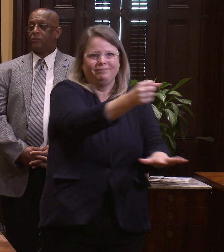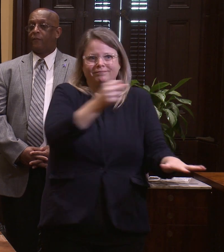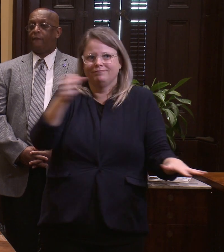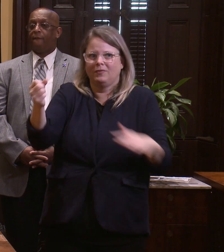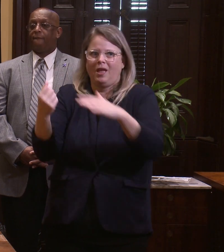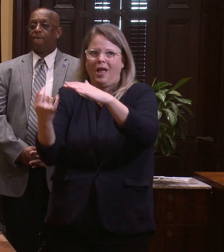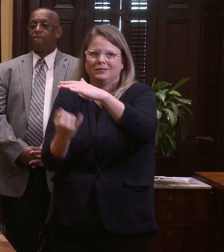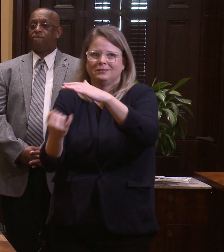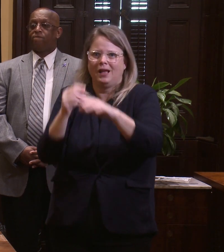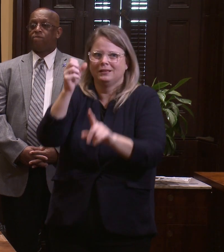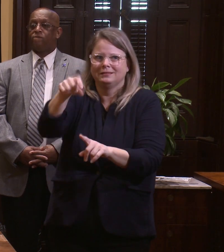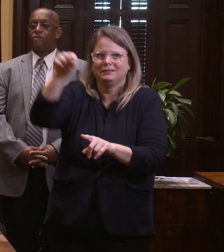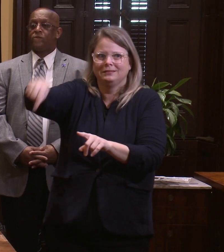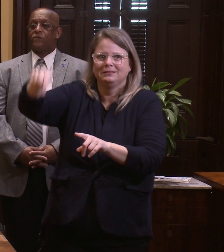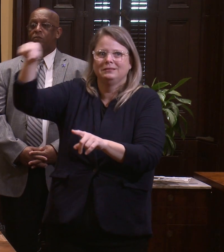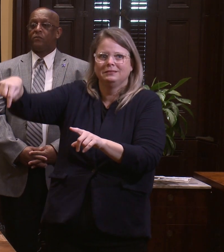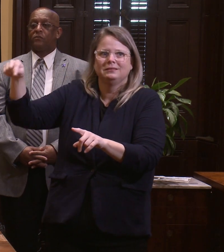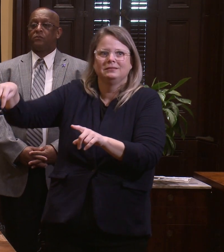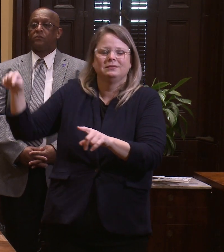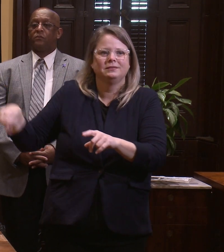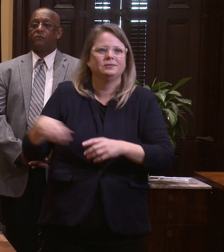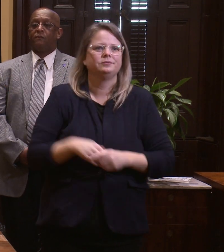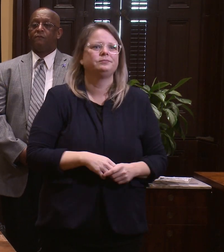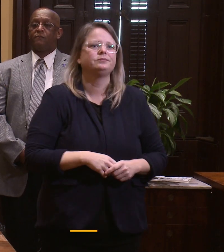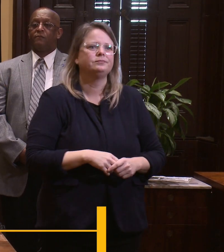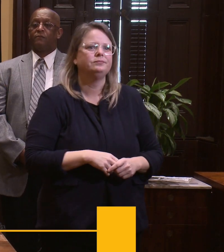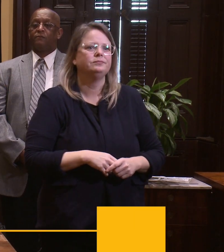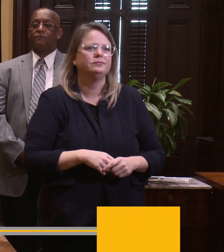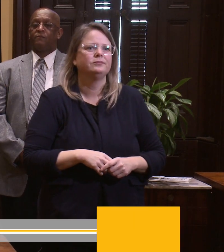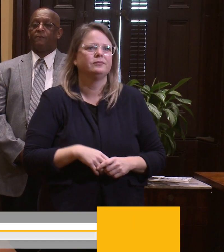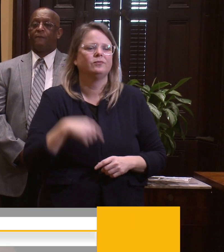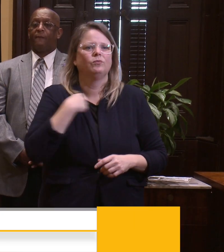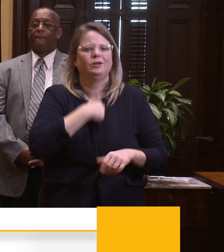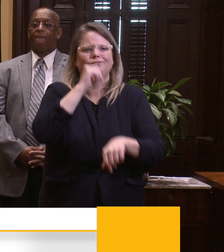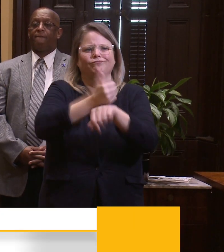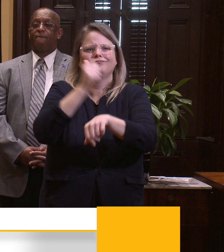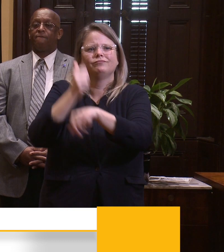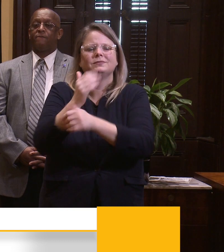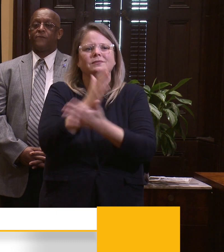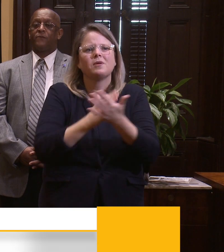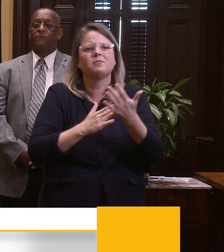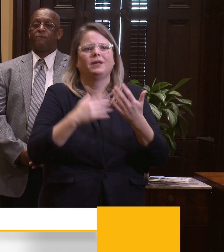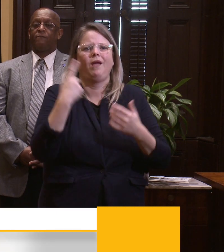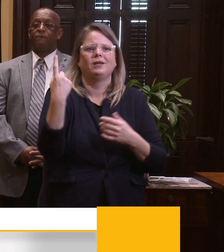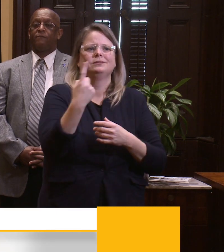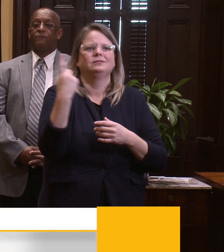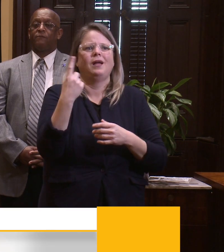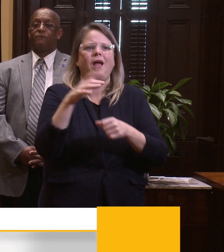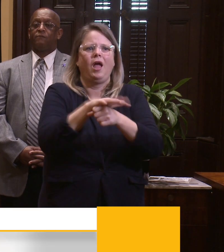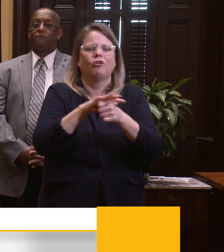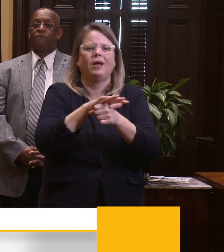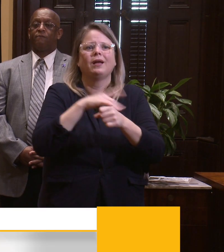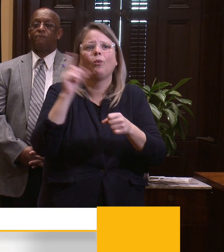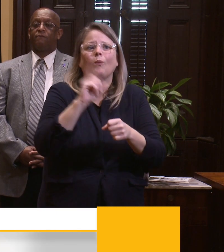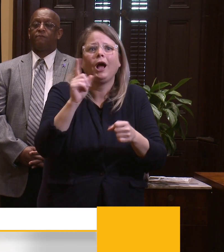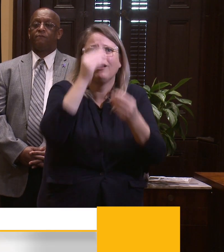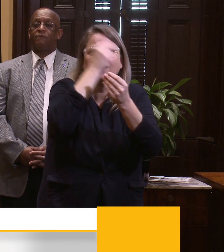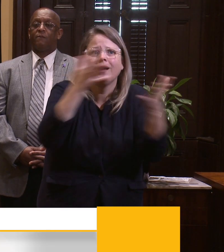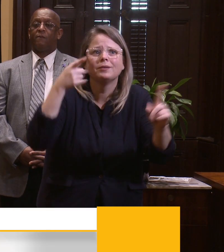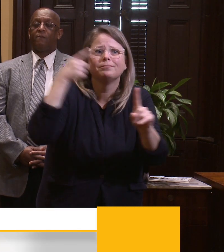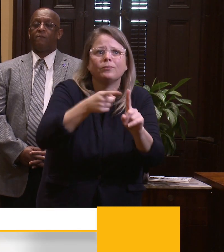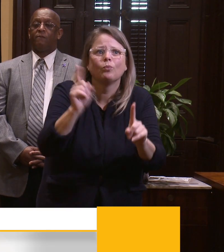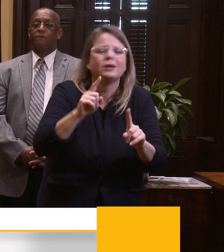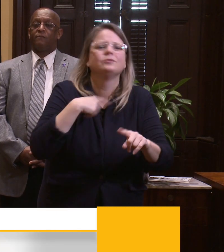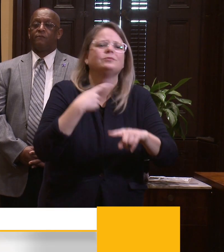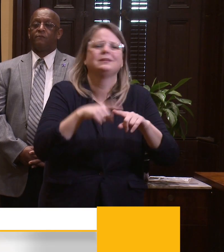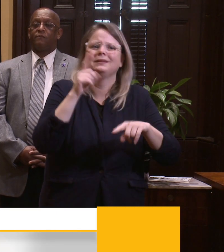secured isolation units in an undisclosed location for neighbors who reside in shelters and congregate living settings and